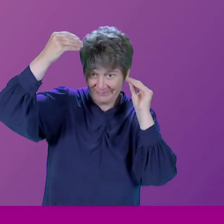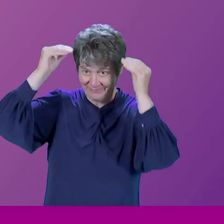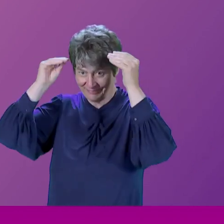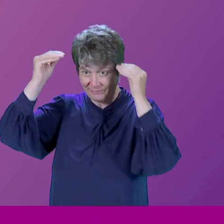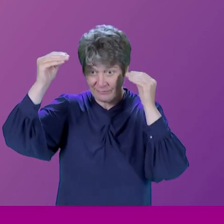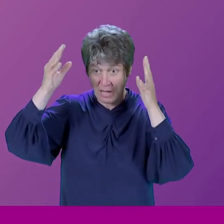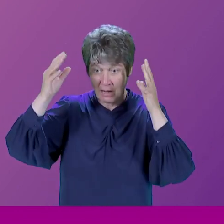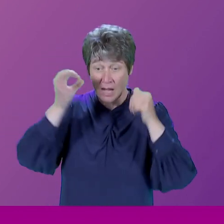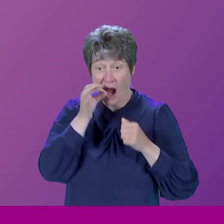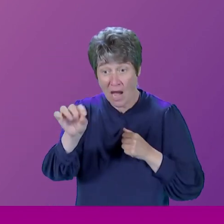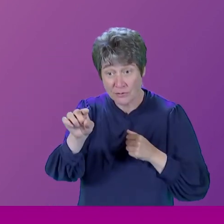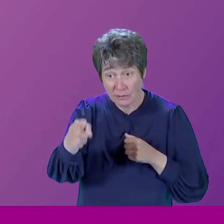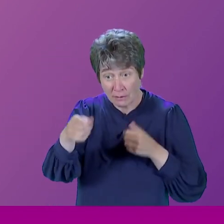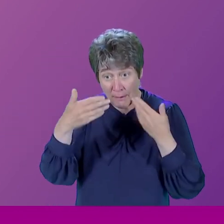buy one?